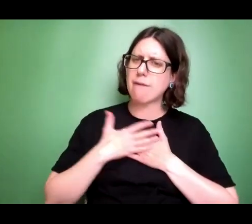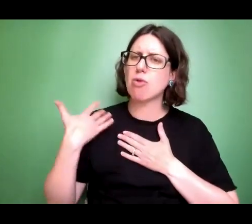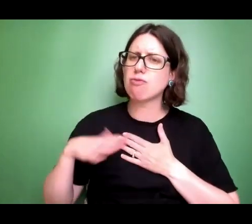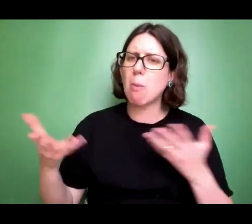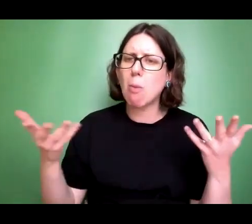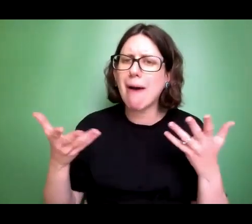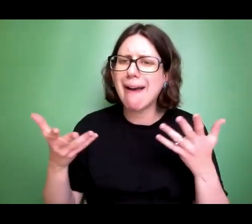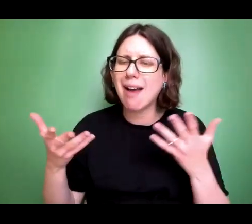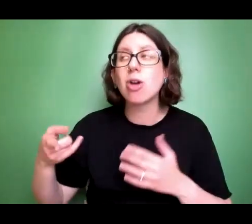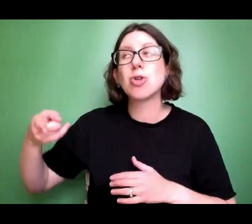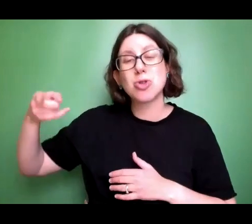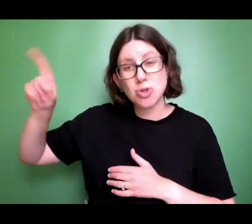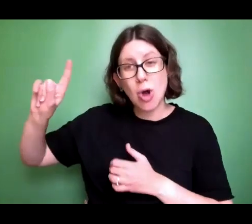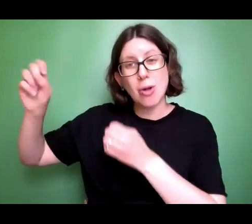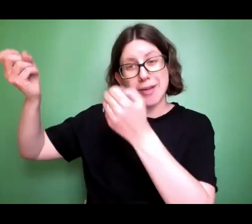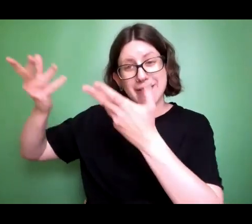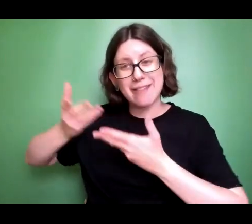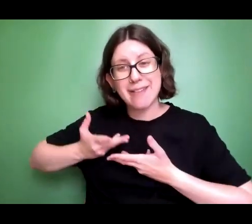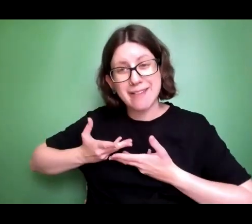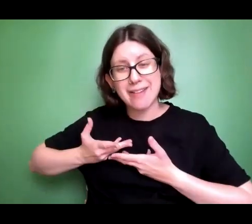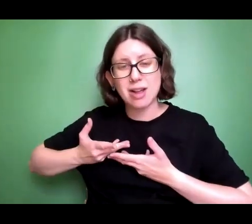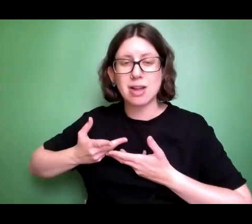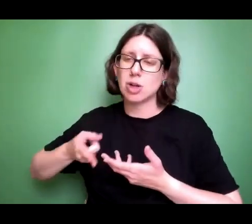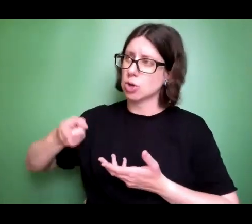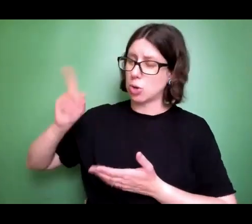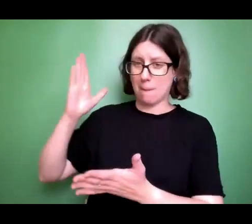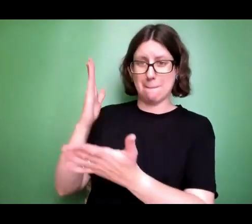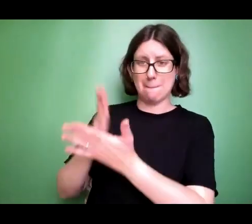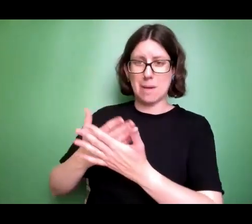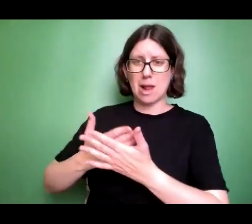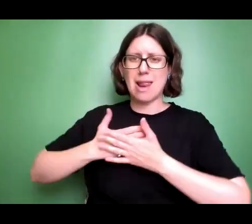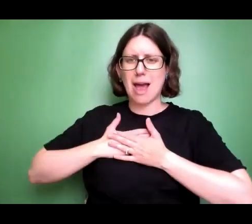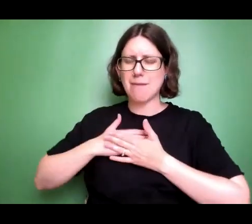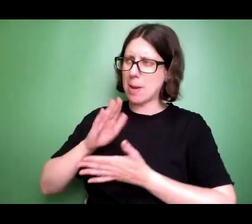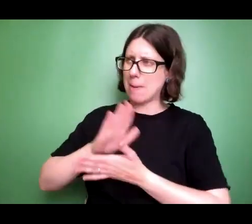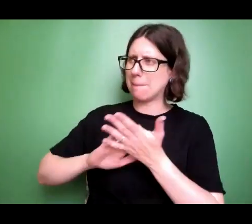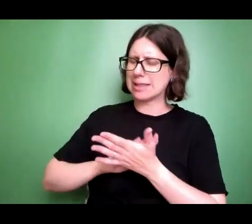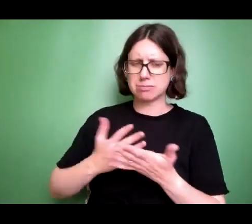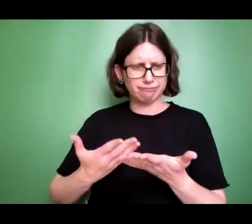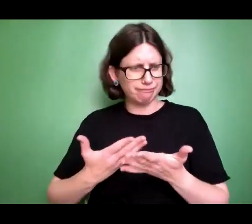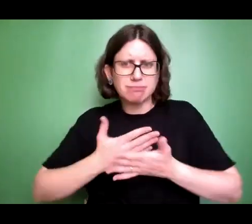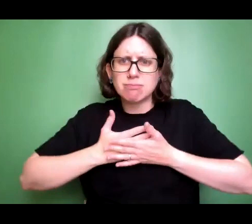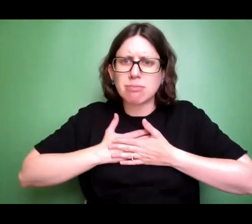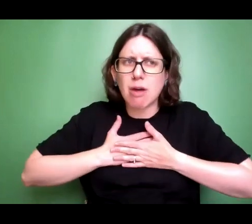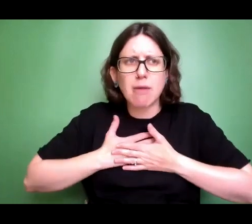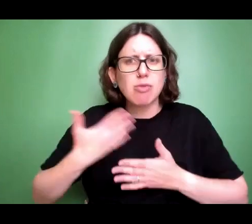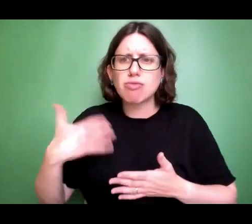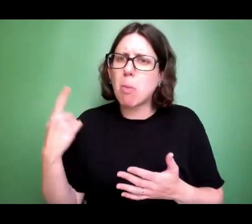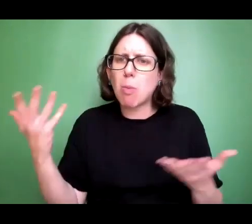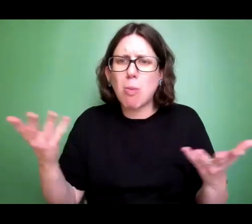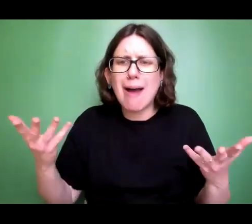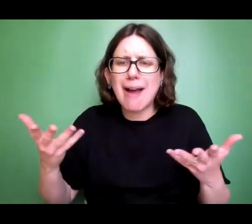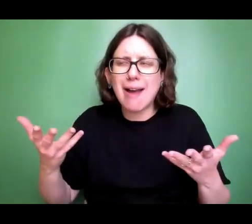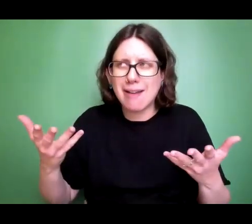So what does that mean? Well, it means that God is the origin of love. He's the essence and nature of it. He is love. And you know, when we